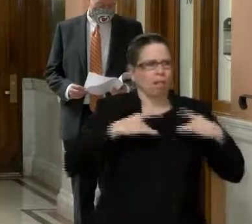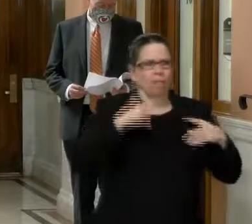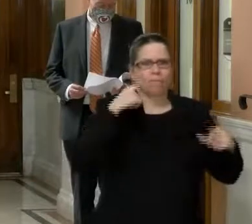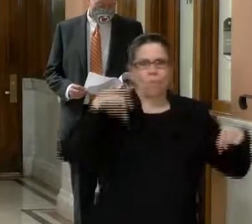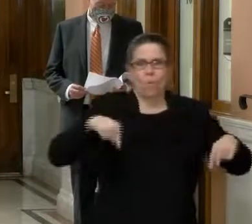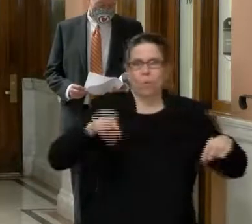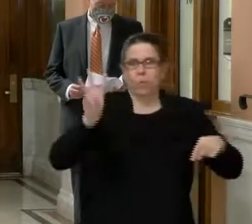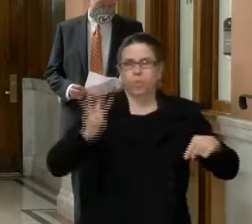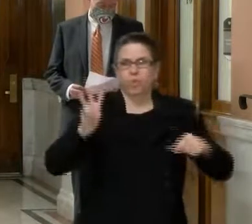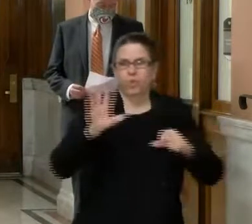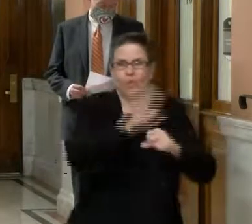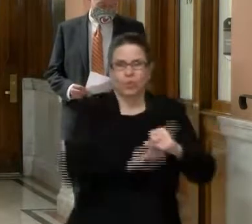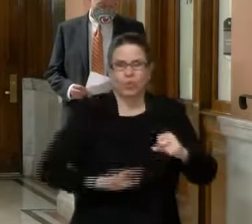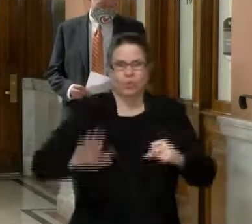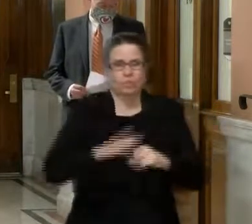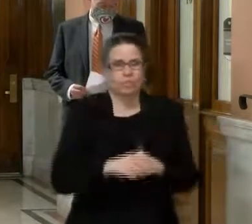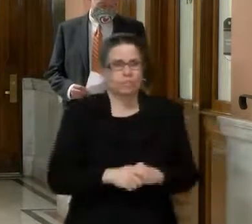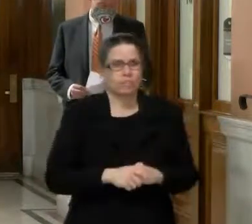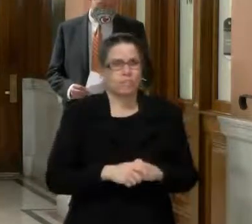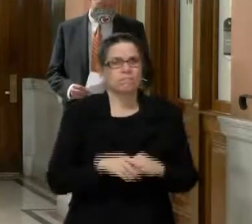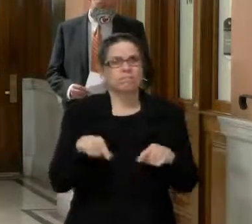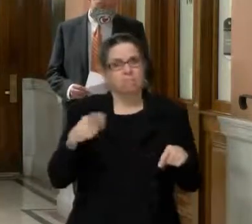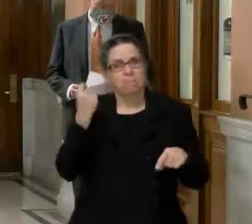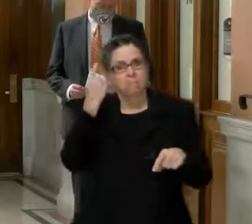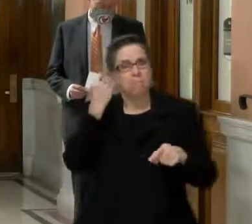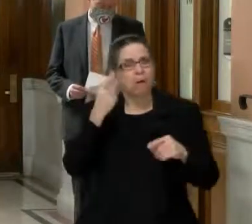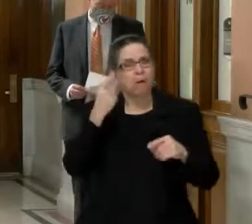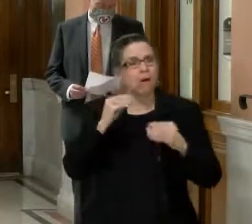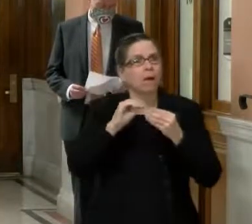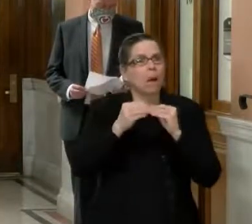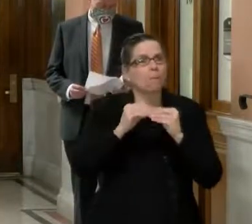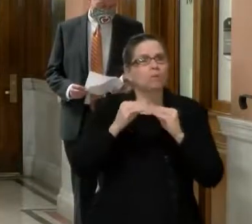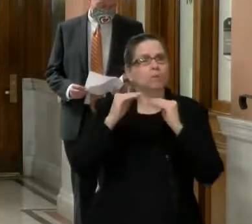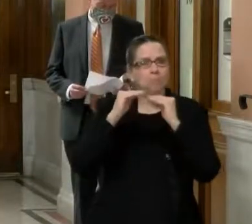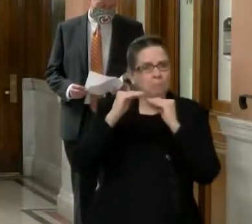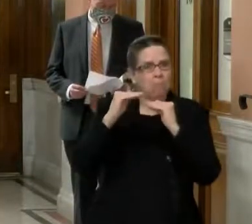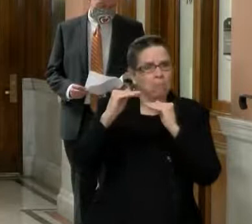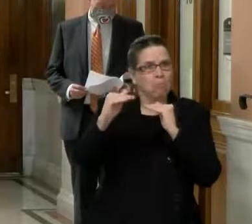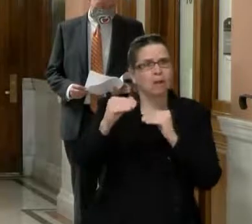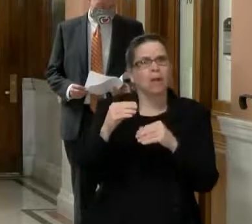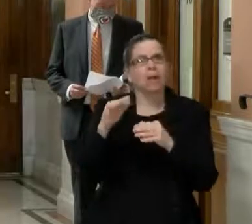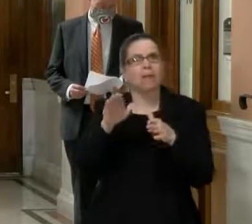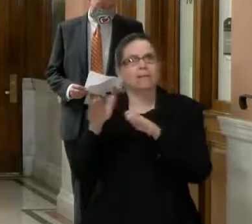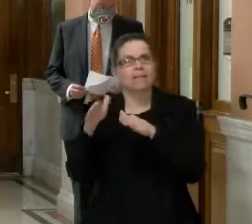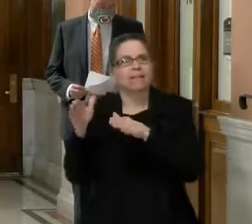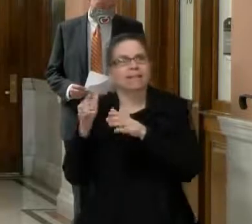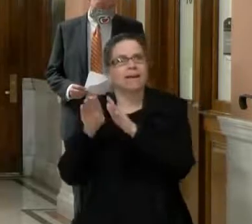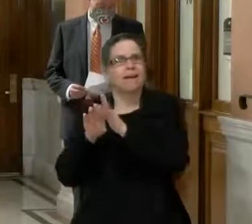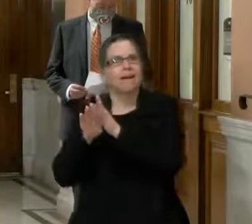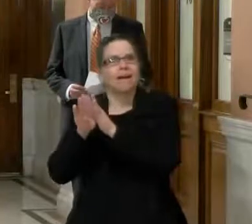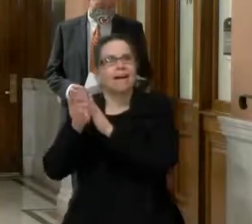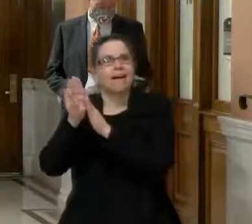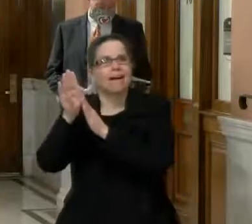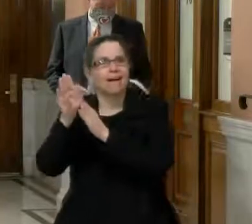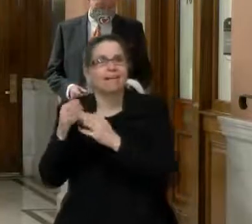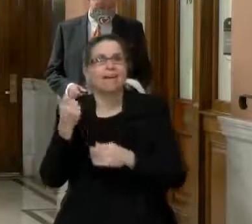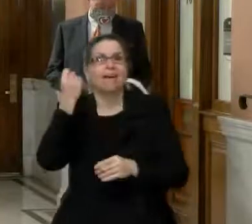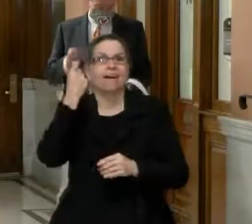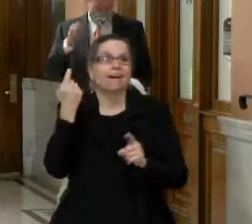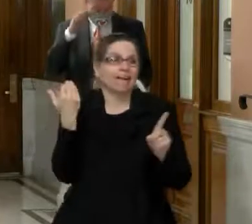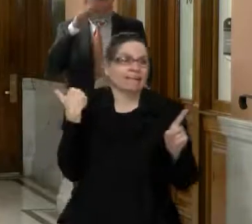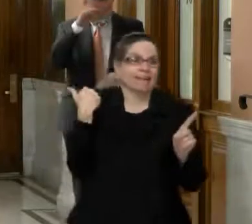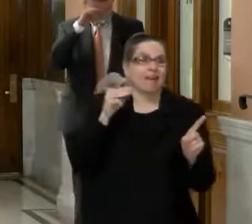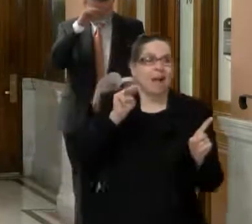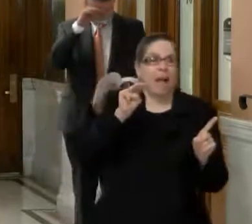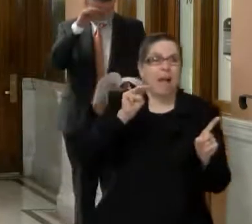even though our numbers are stabilizing, the deaths have increased, but now we have the Martin Luther King weekend. We're going to see where those numbers come out in another week or